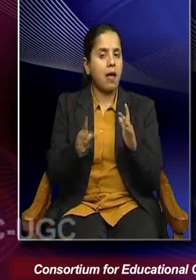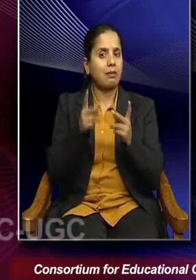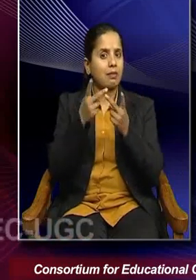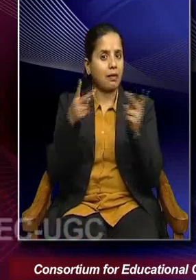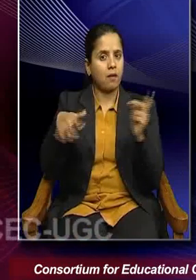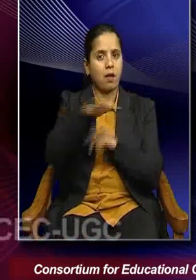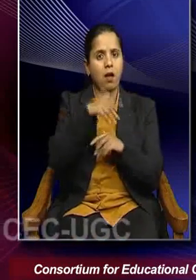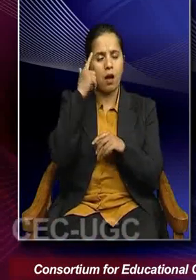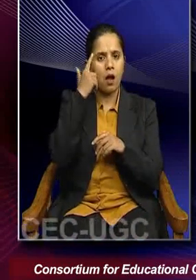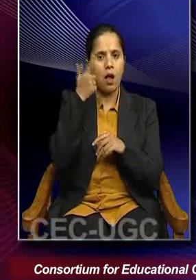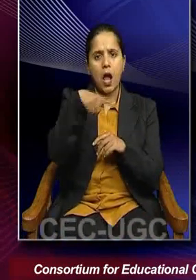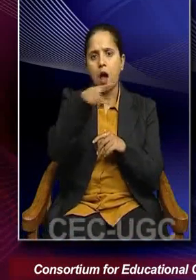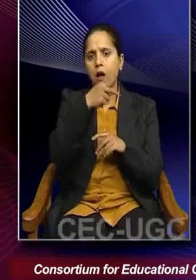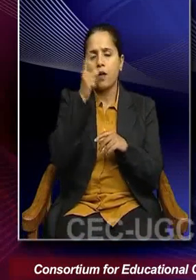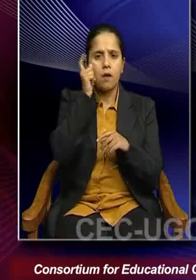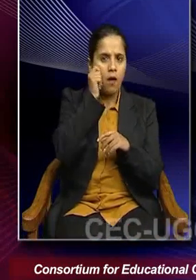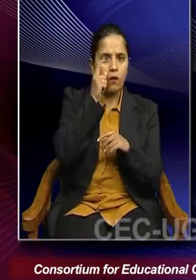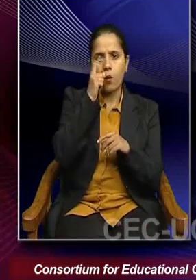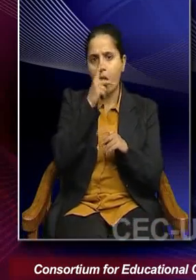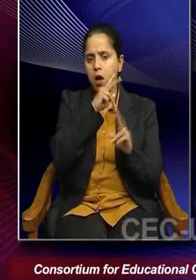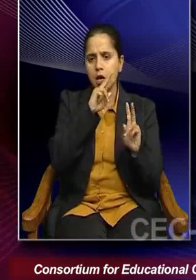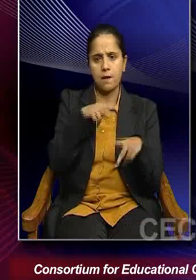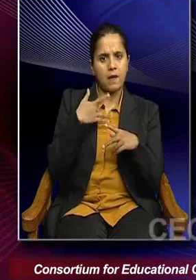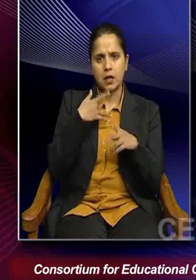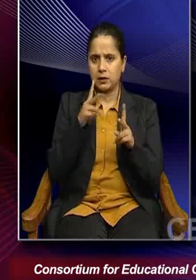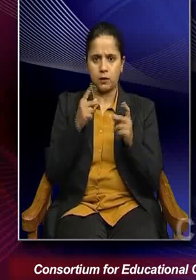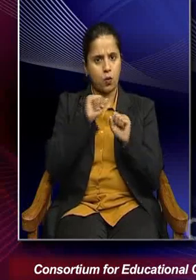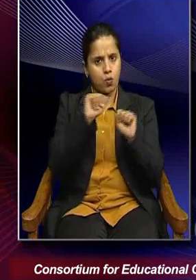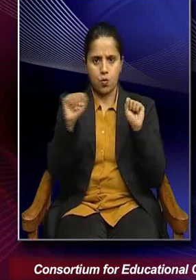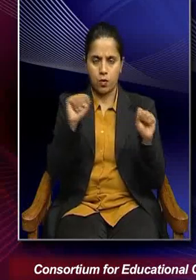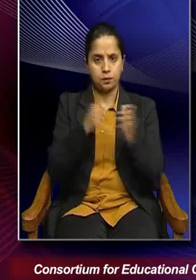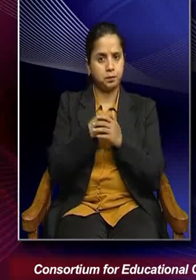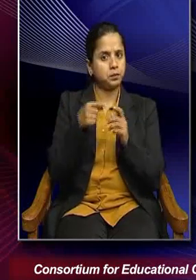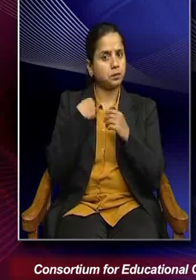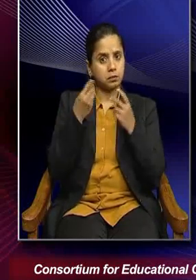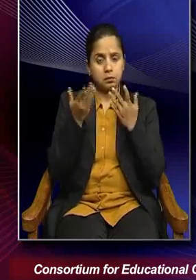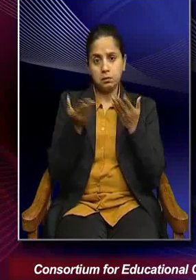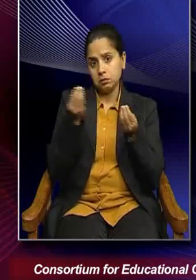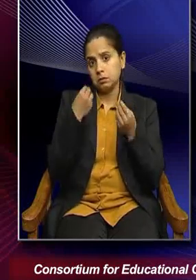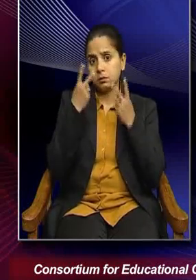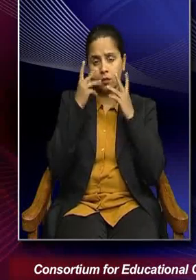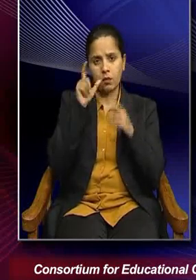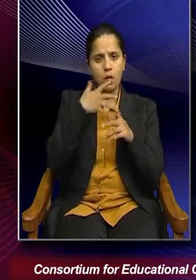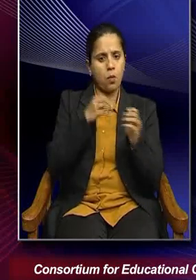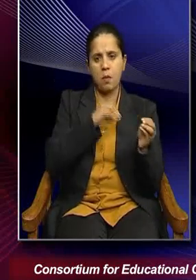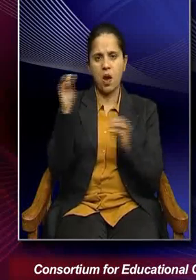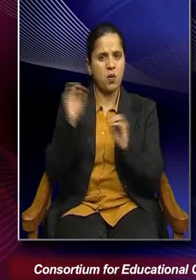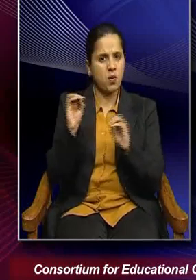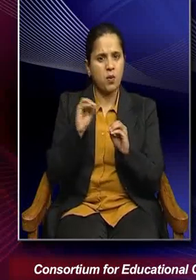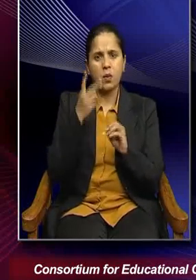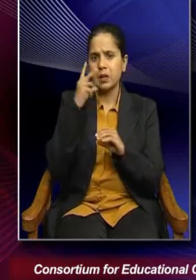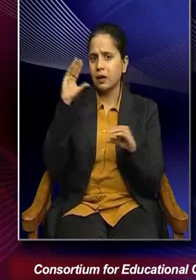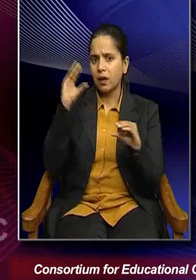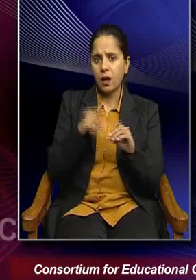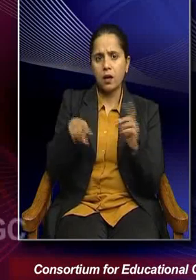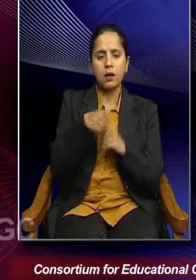reactions from men and women. Furthermore, we also observe that, you know, people may not be able to migrate as they lack, you know,